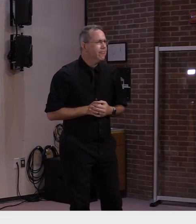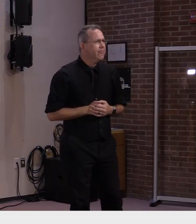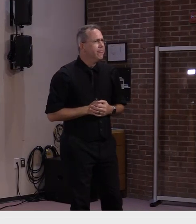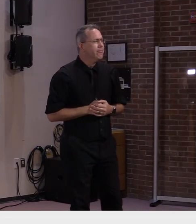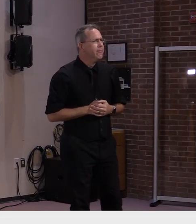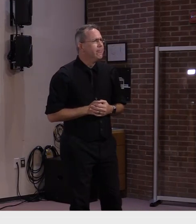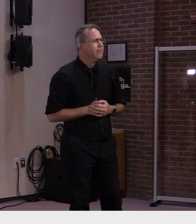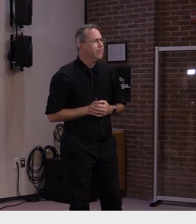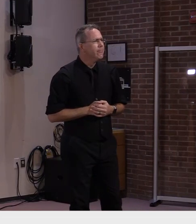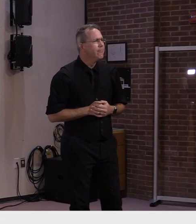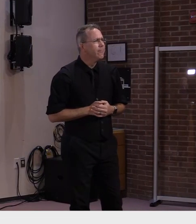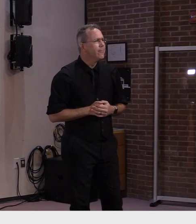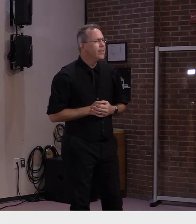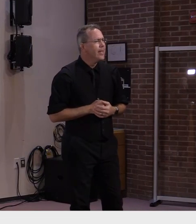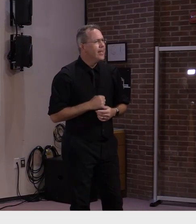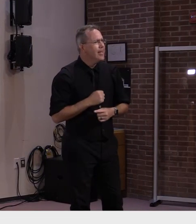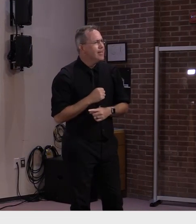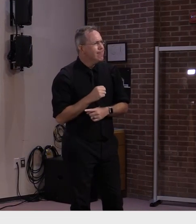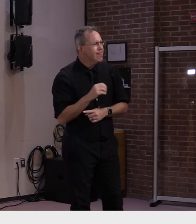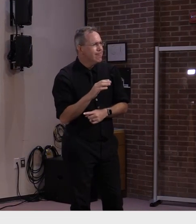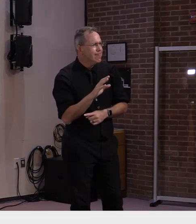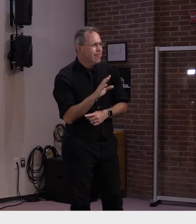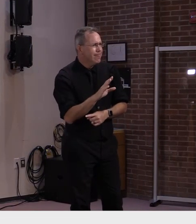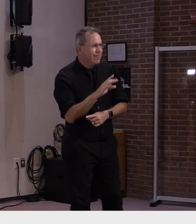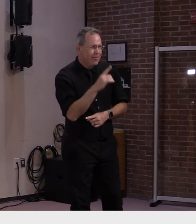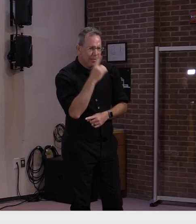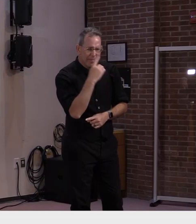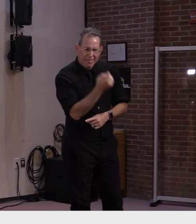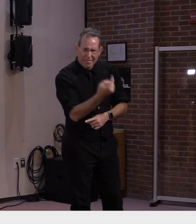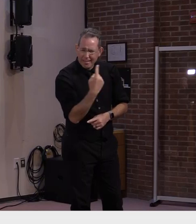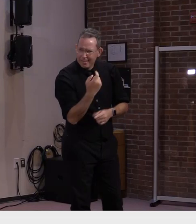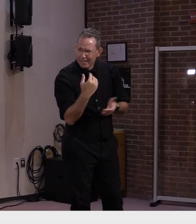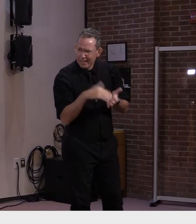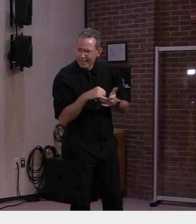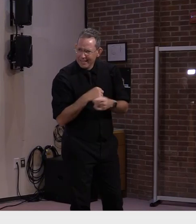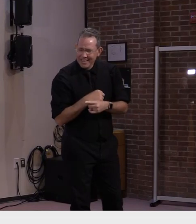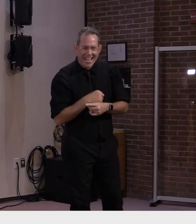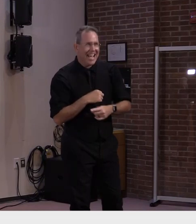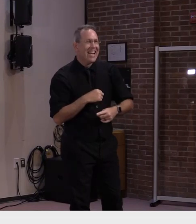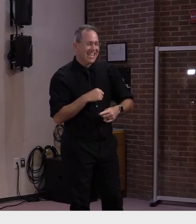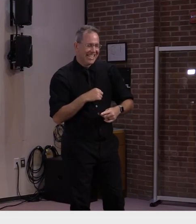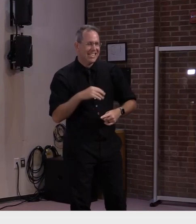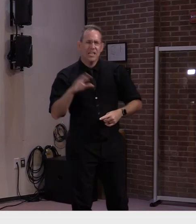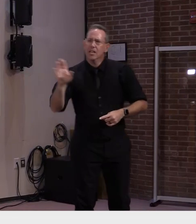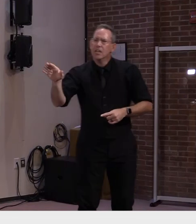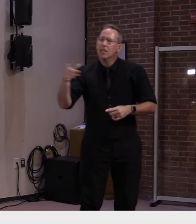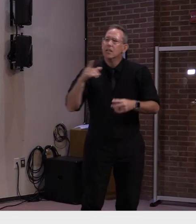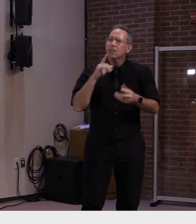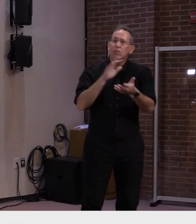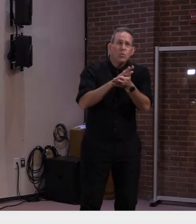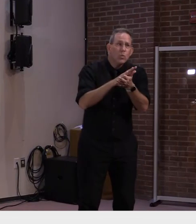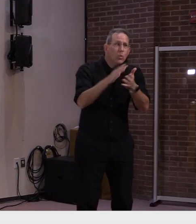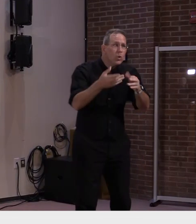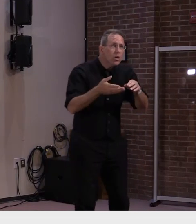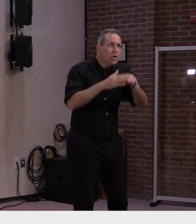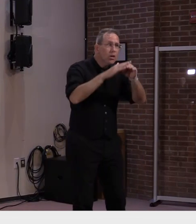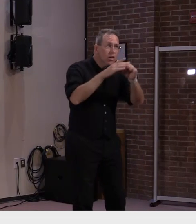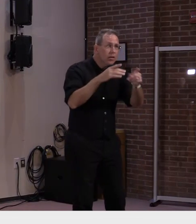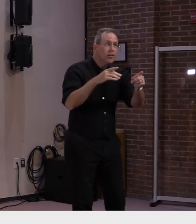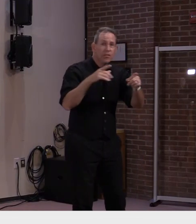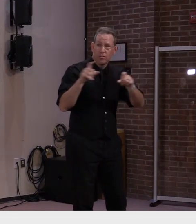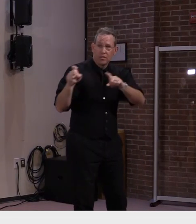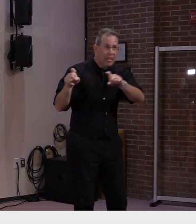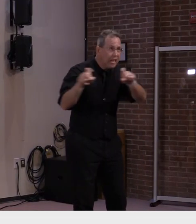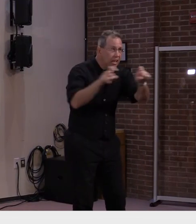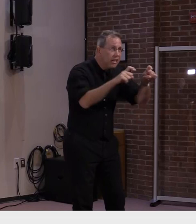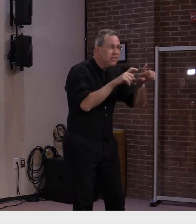Could you repeat the question, Andrew? Just curious how early in the school year the surveillance testing will